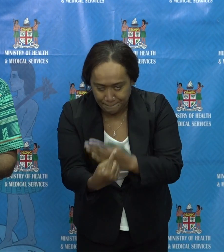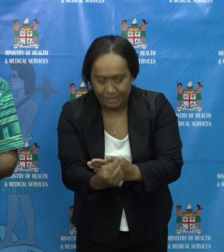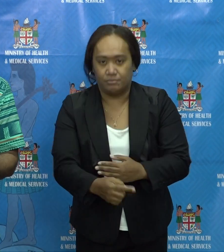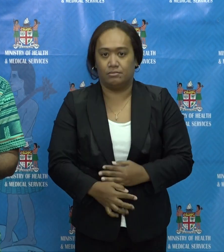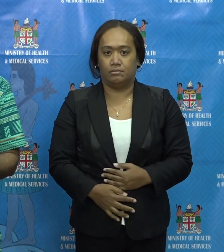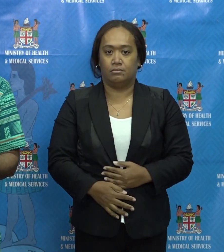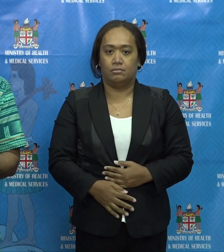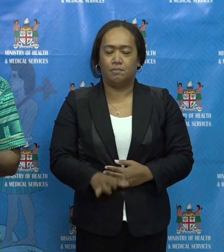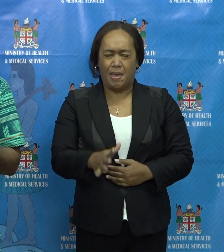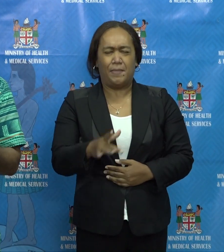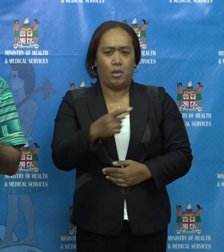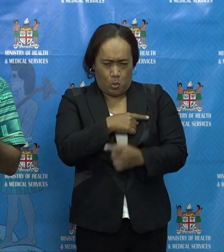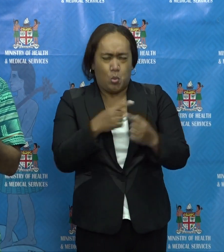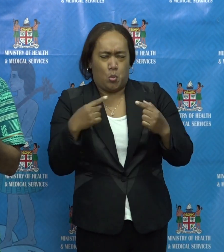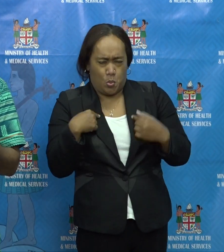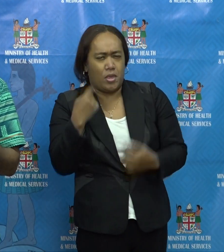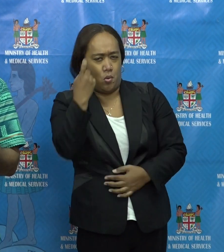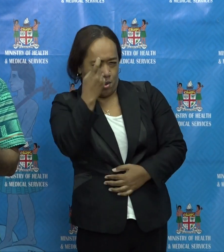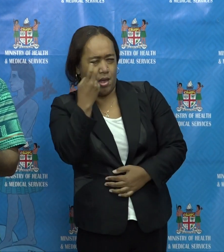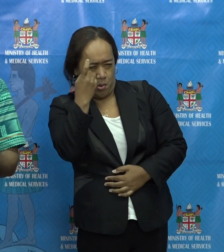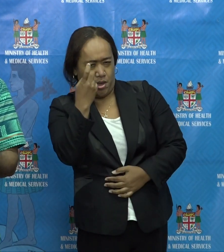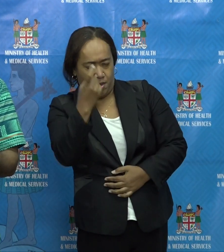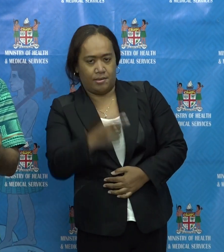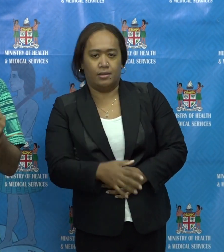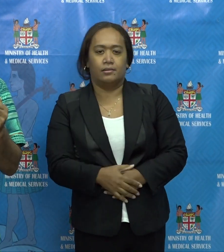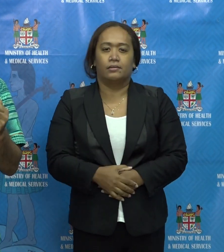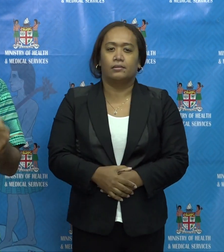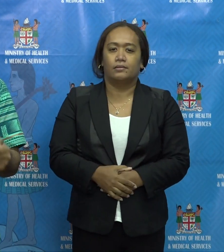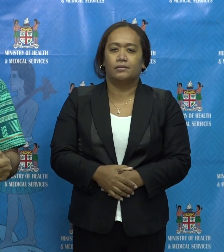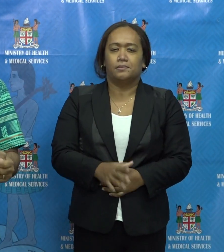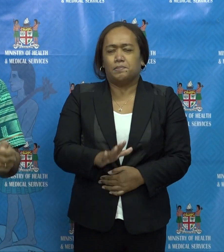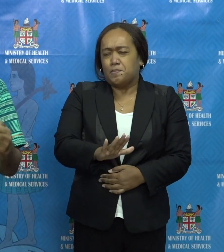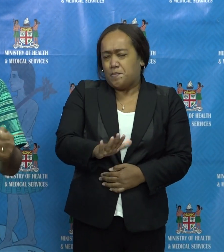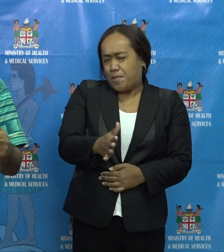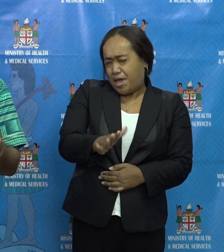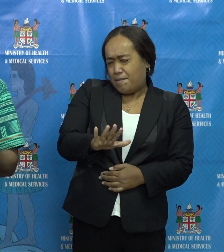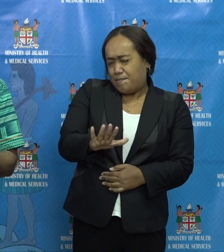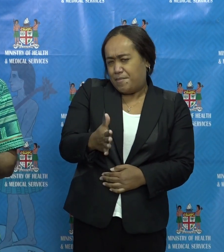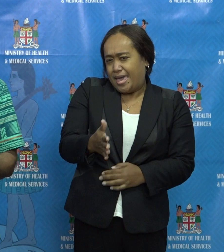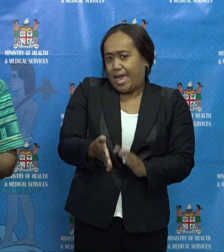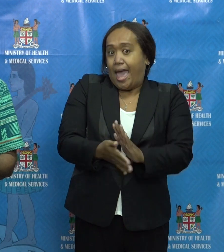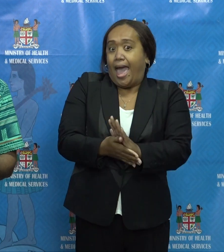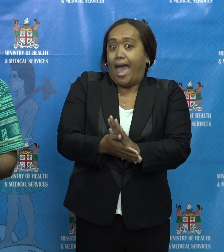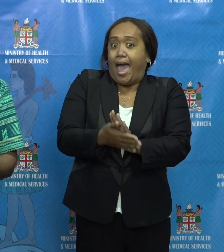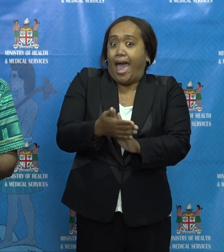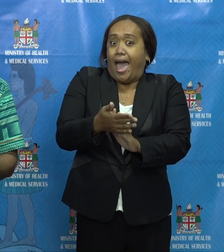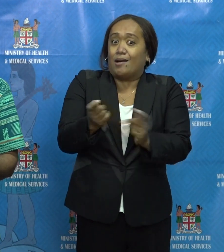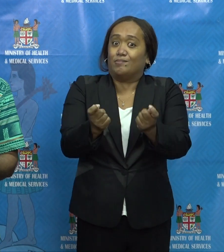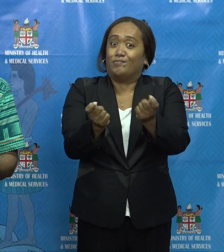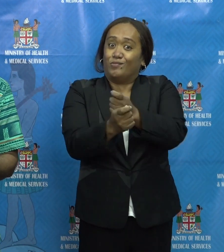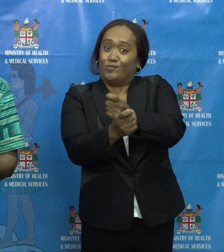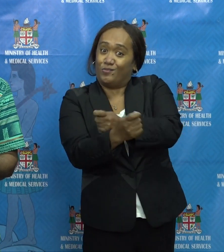Worryingly, that an unconfirmed case of the virus has already developed into a highly contagious disease.